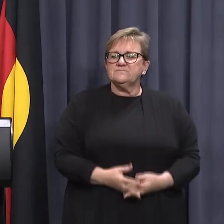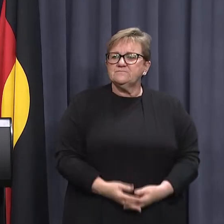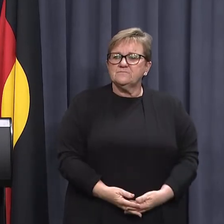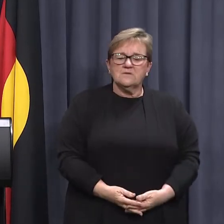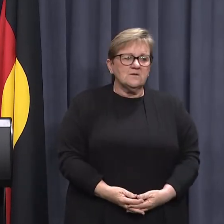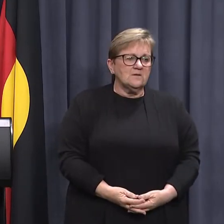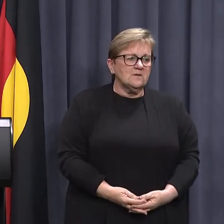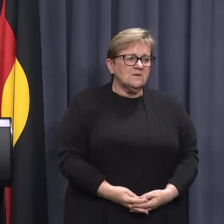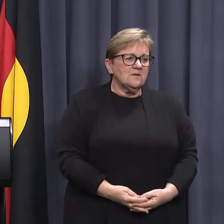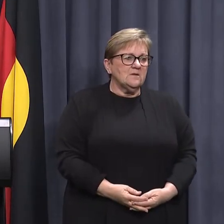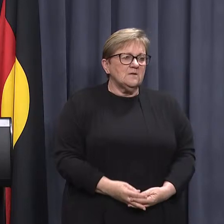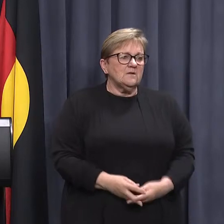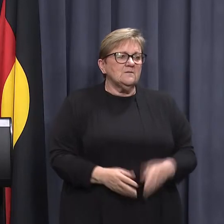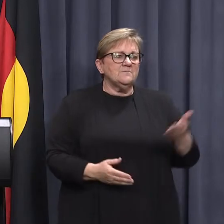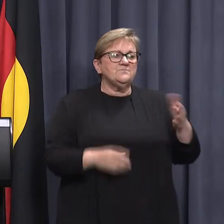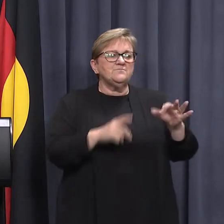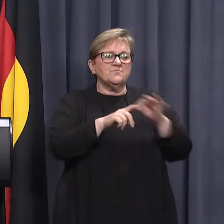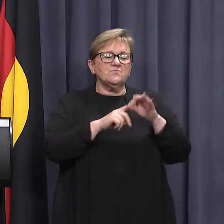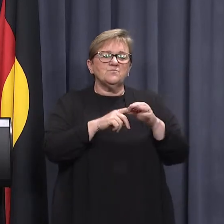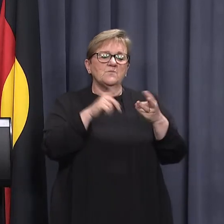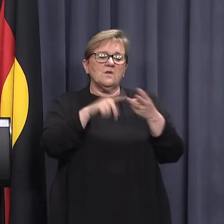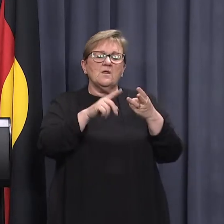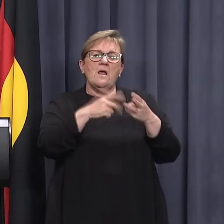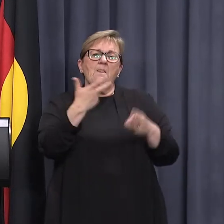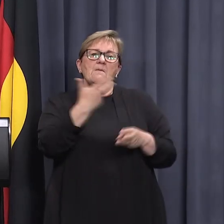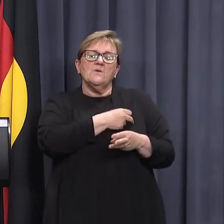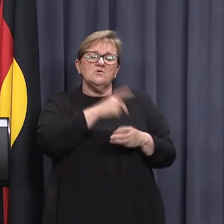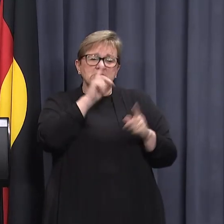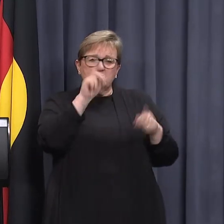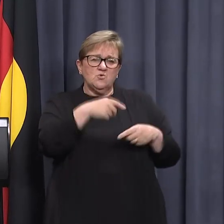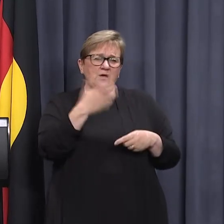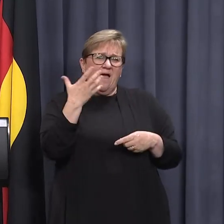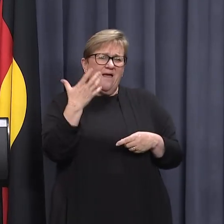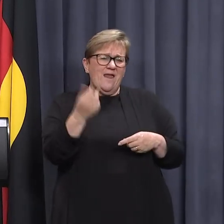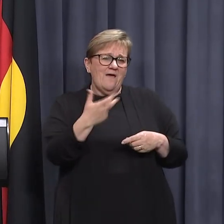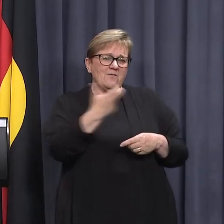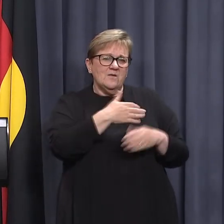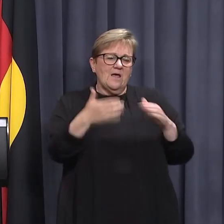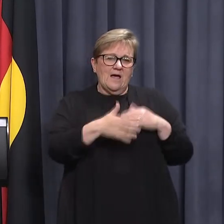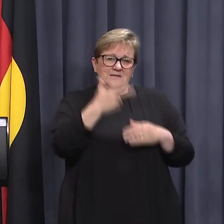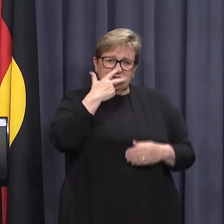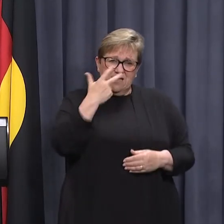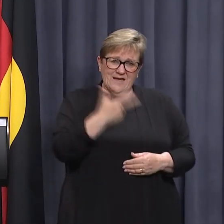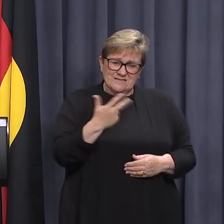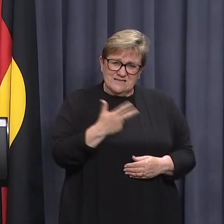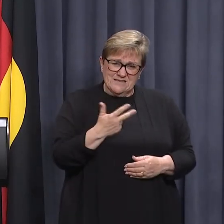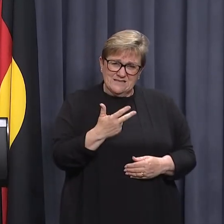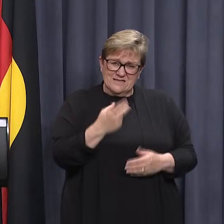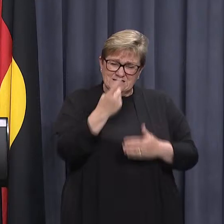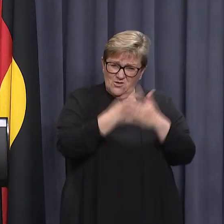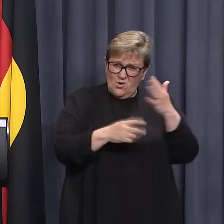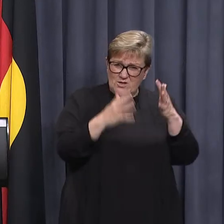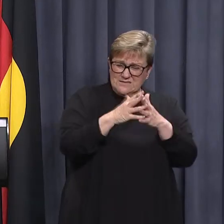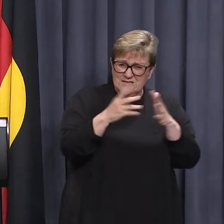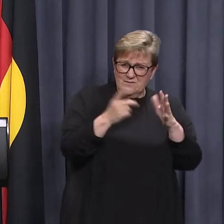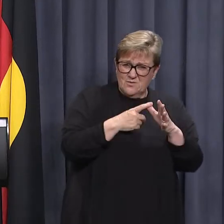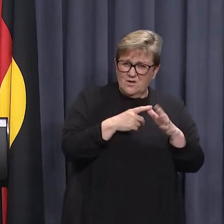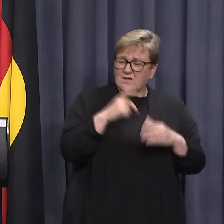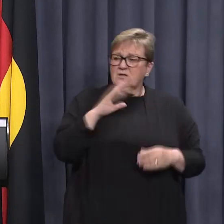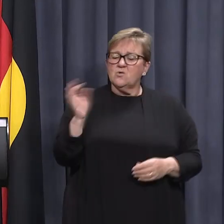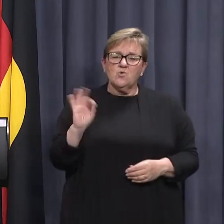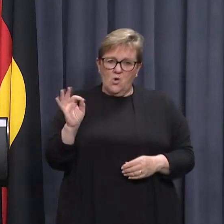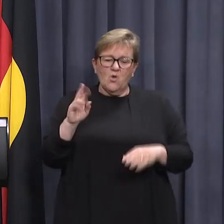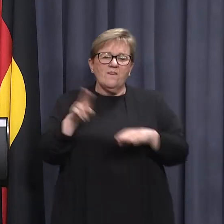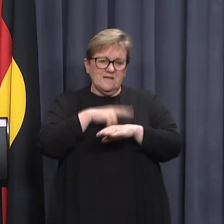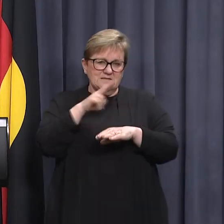unfortunately. On that, the booster, you're not eligible under 18. Is that just in Western Australia? No,